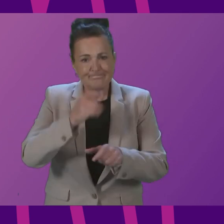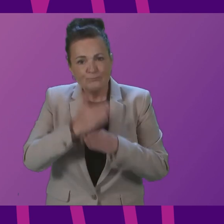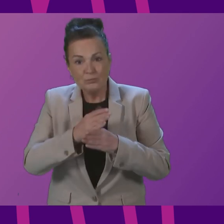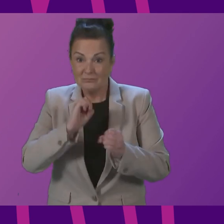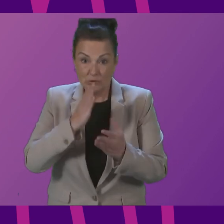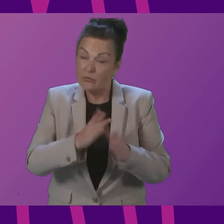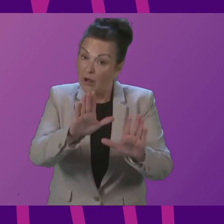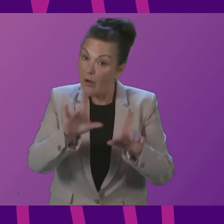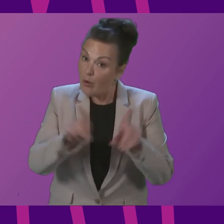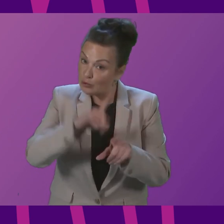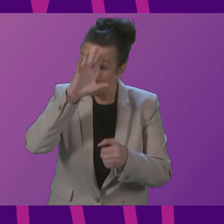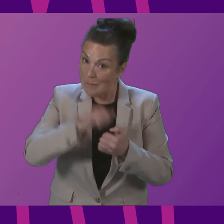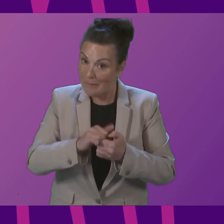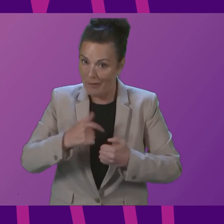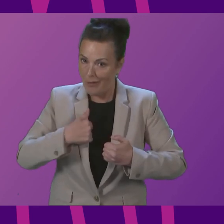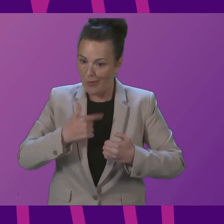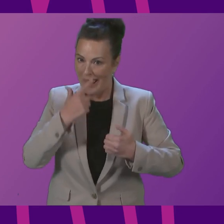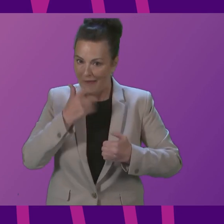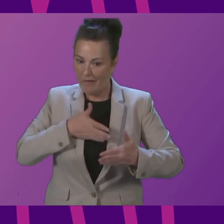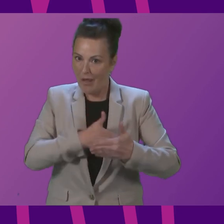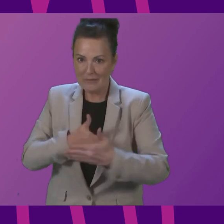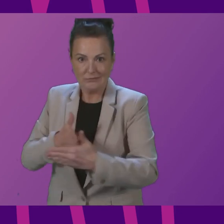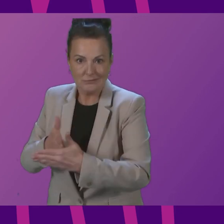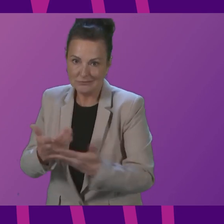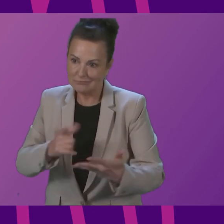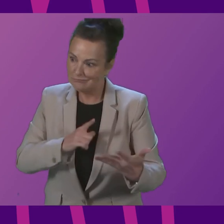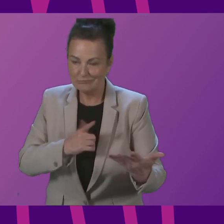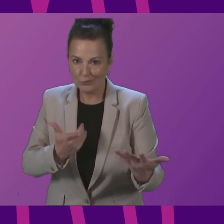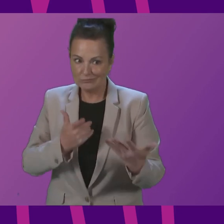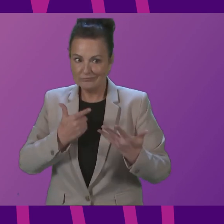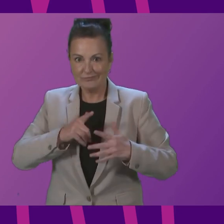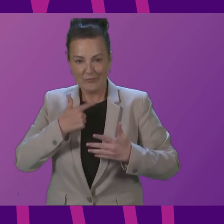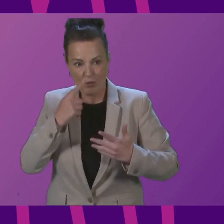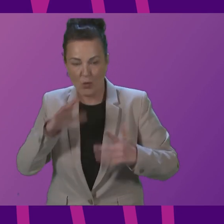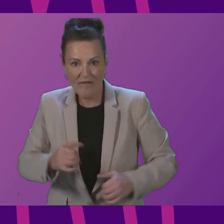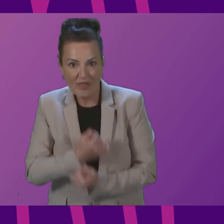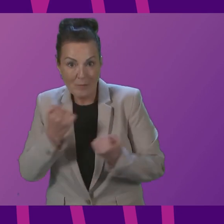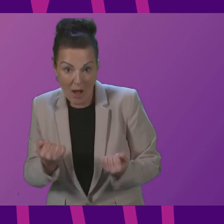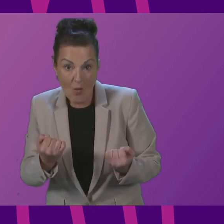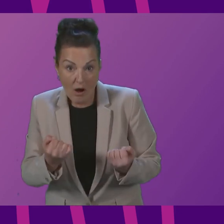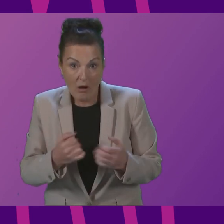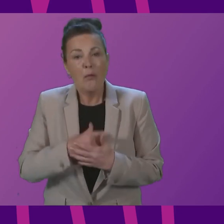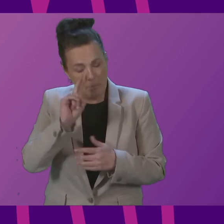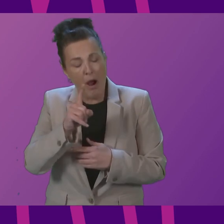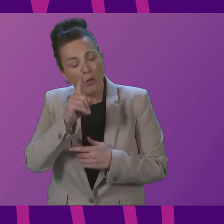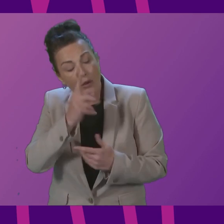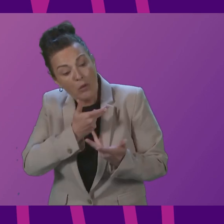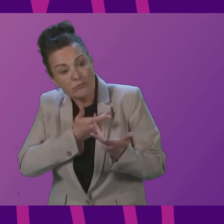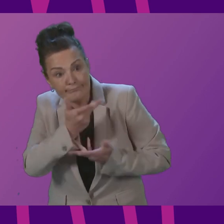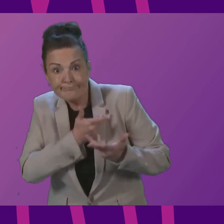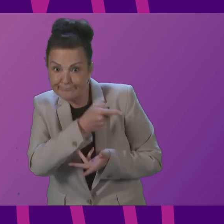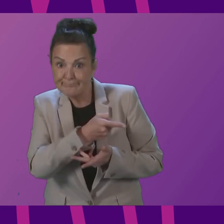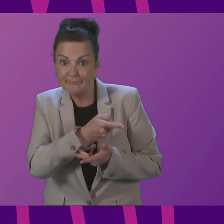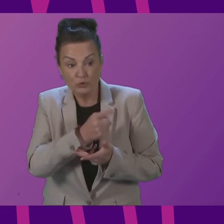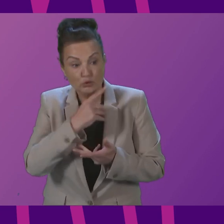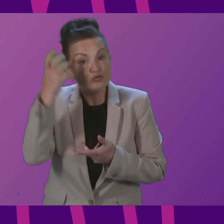constraints in which we are operating that we can address the issues that are of concern to members of the Royal College of Nursing I would point out to Mr